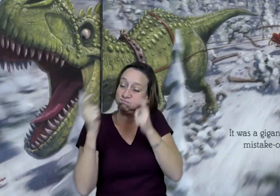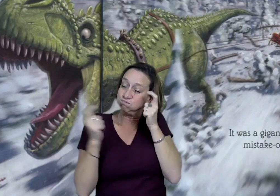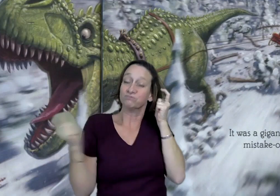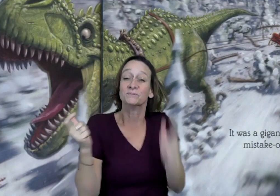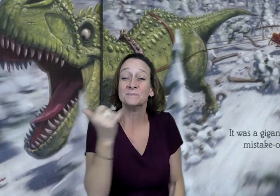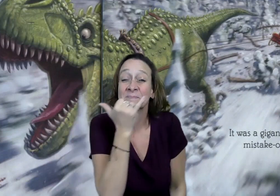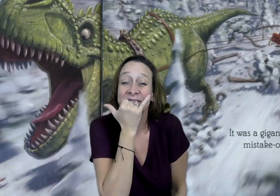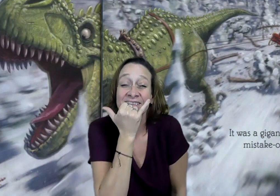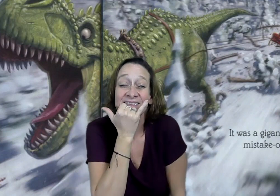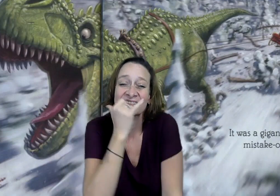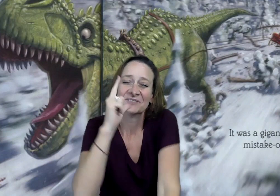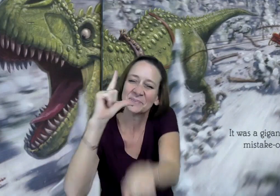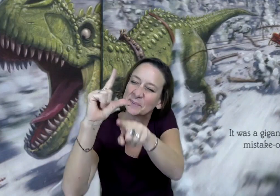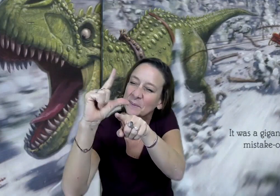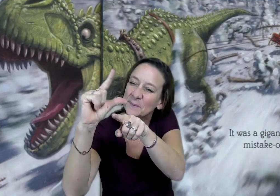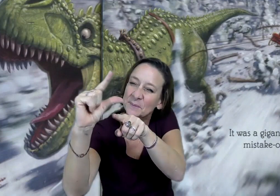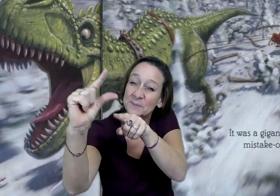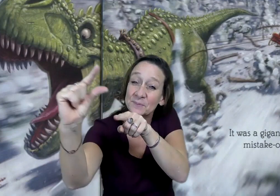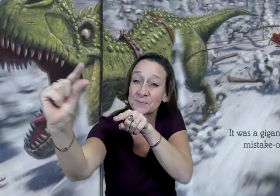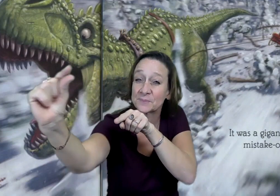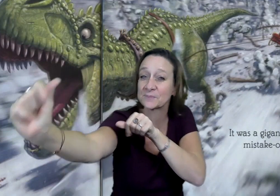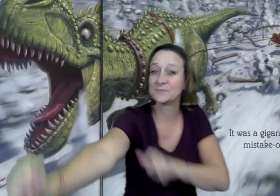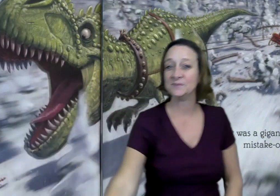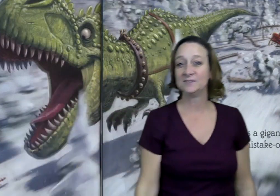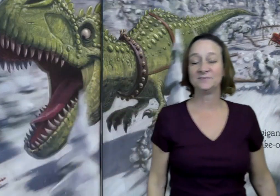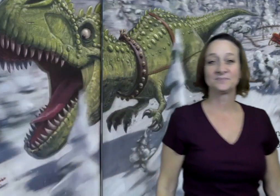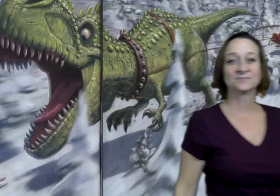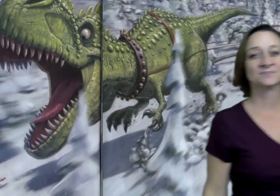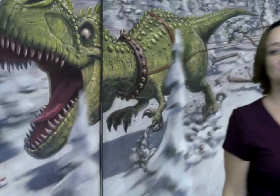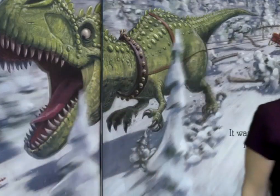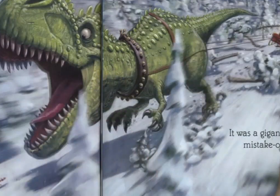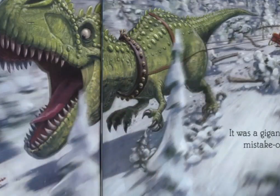Ooh, it was a Gigantico mistake-o.